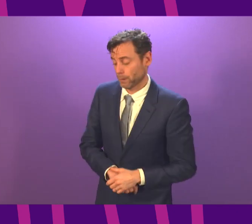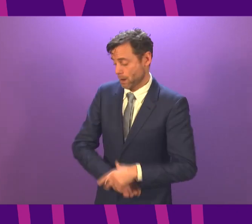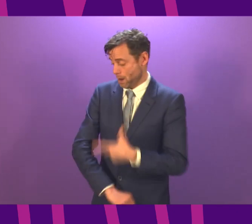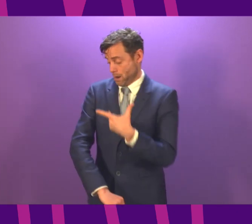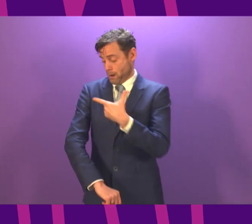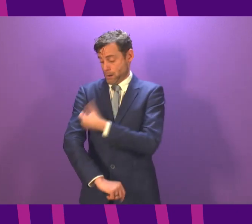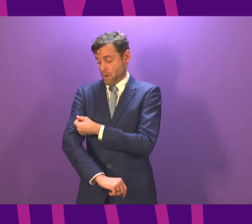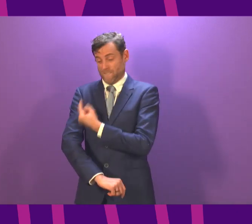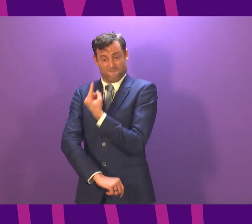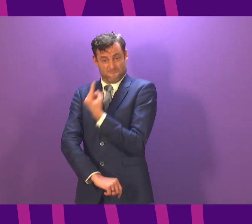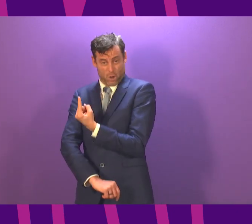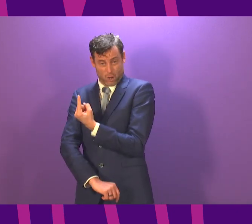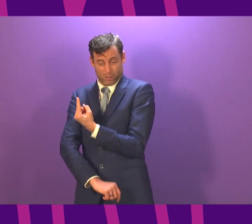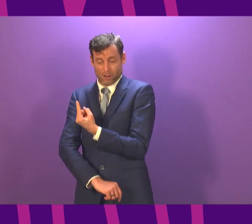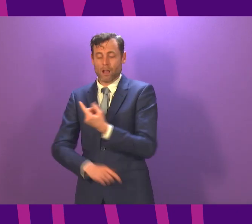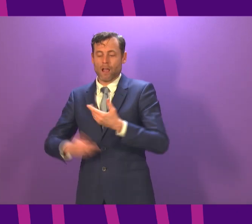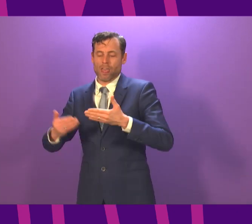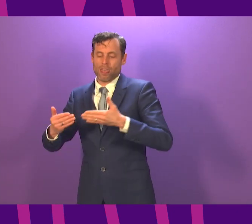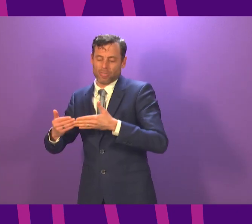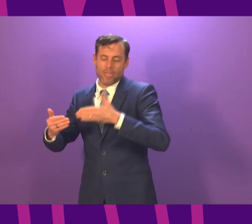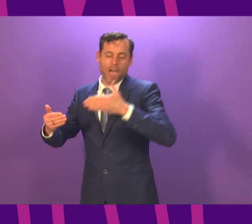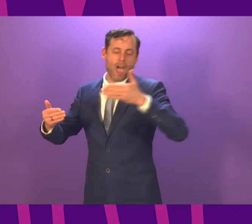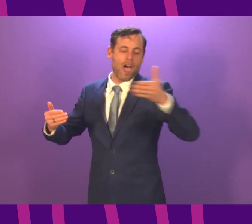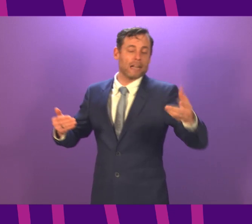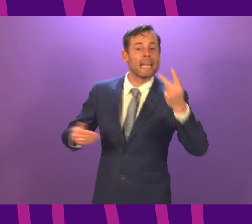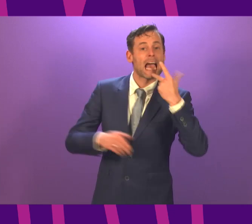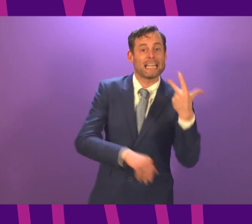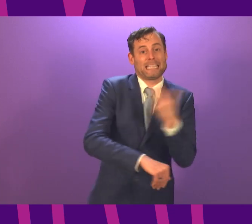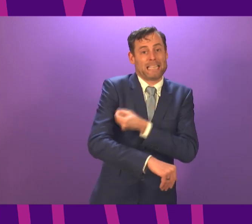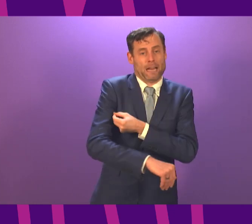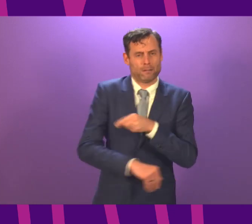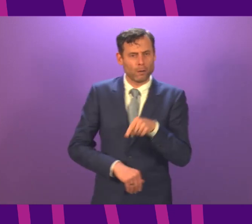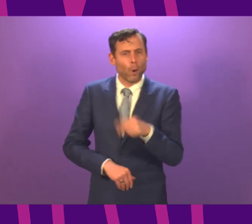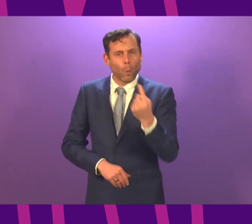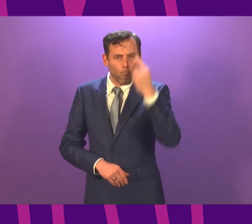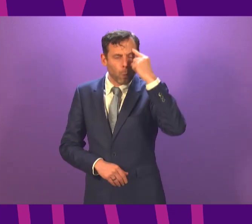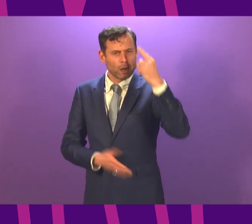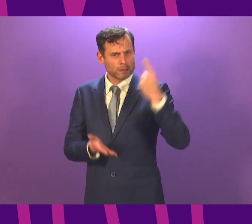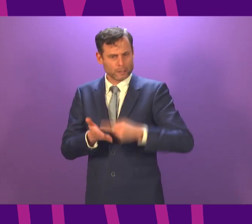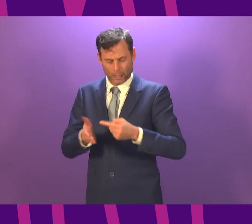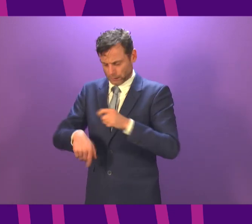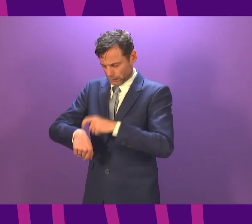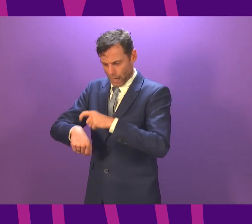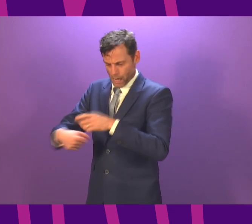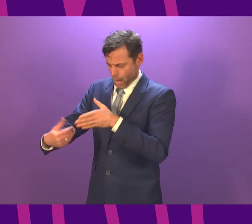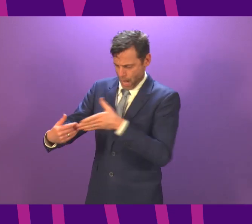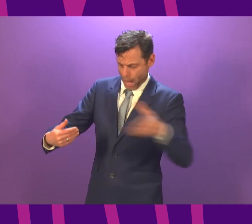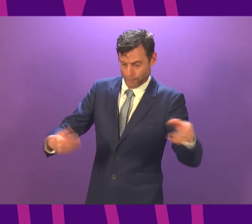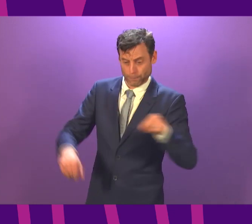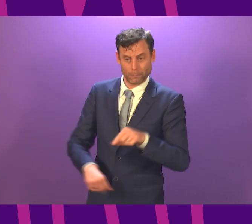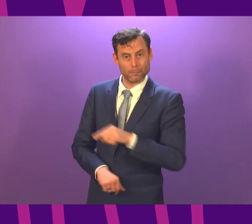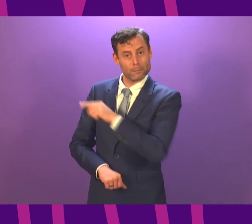take responsibility for every aspect of the government's response to this but I am not clinically qualified. I rely on advisors to